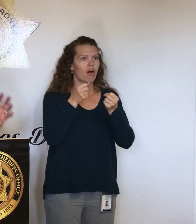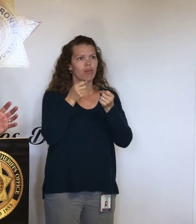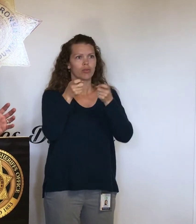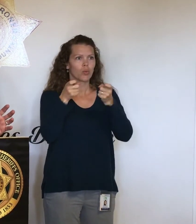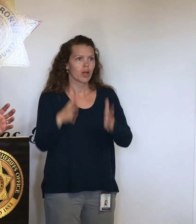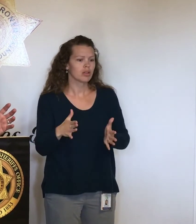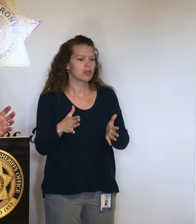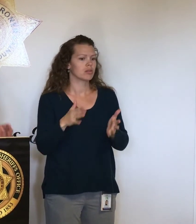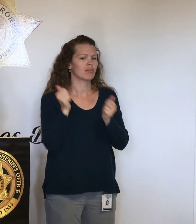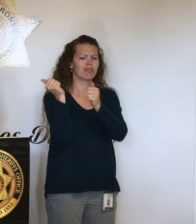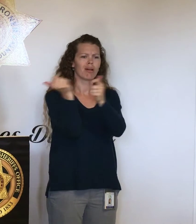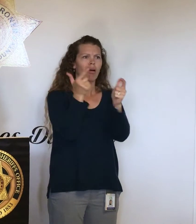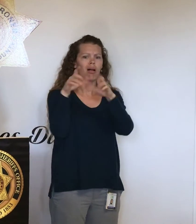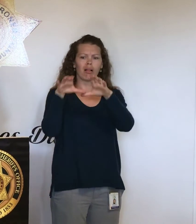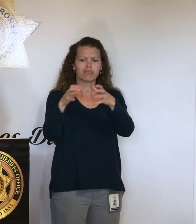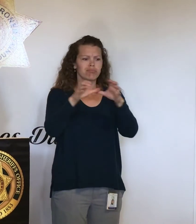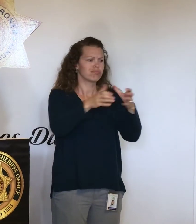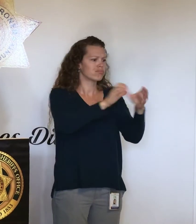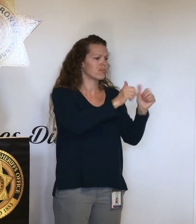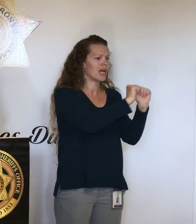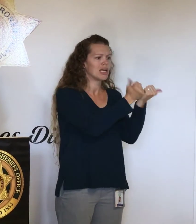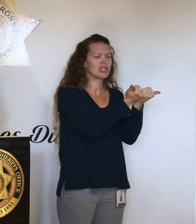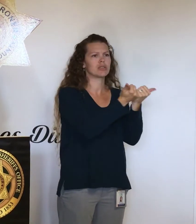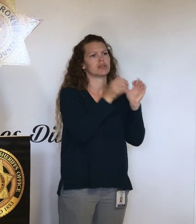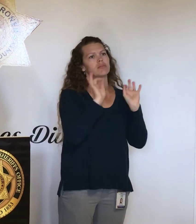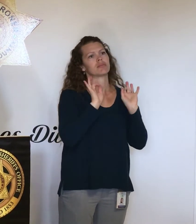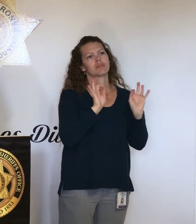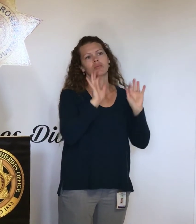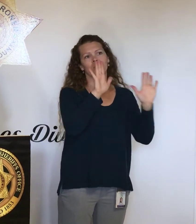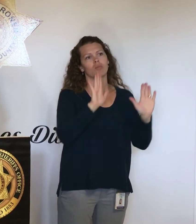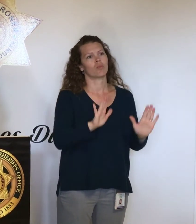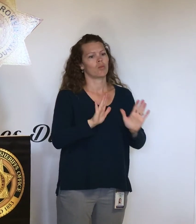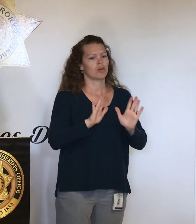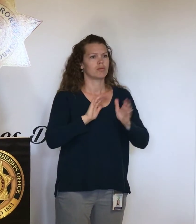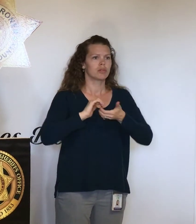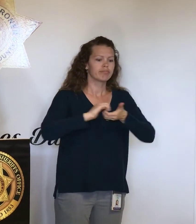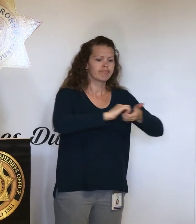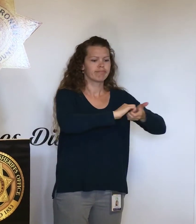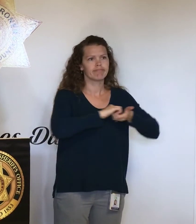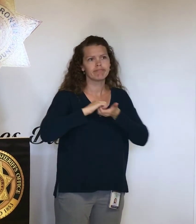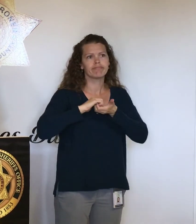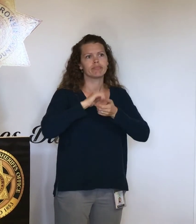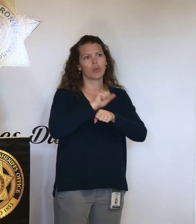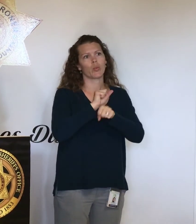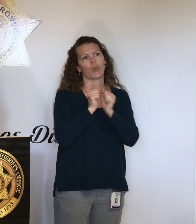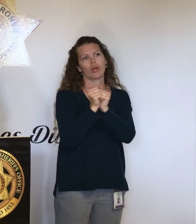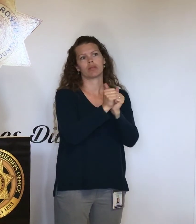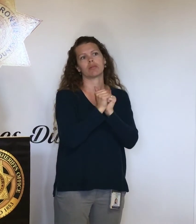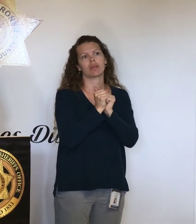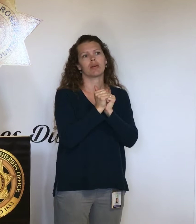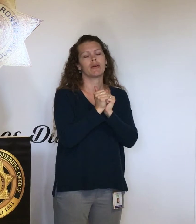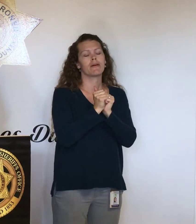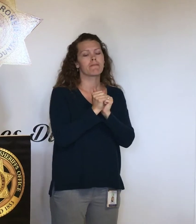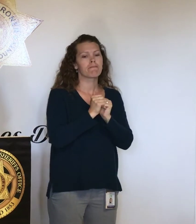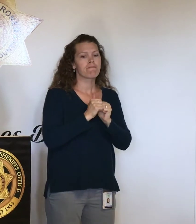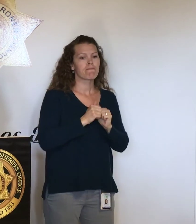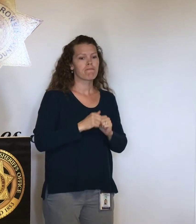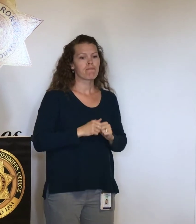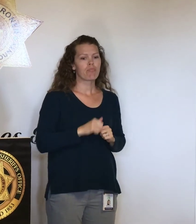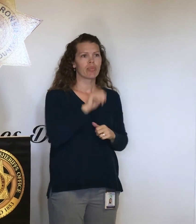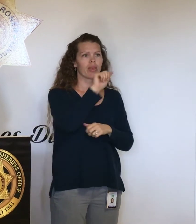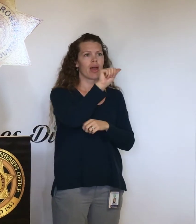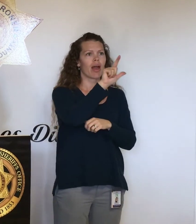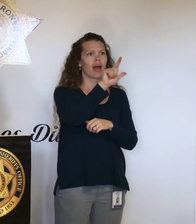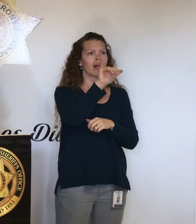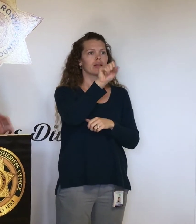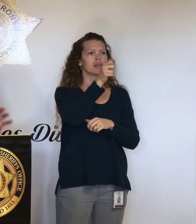Everyone has been great, including the State Office of Emergency Services that have personnel here. Also, Allison